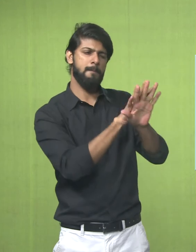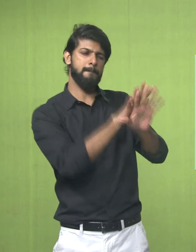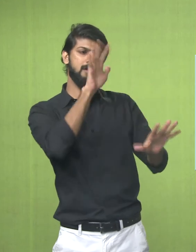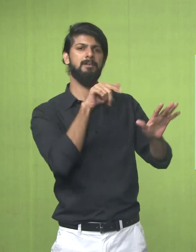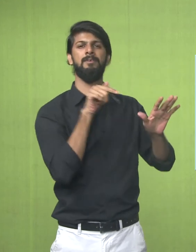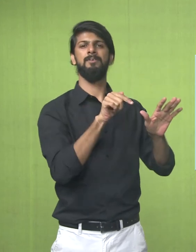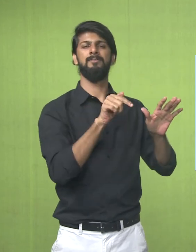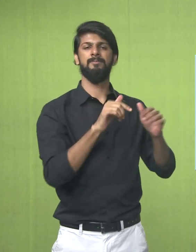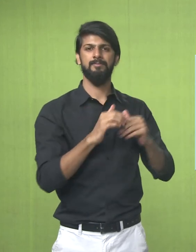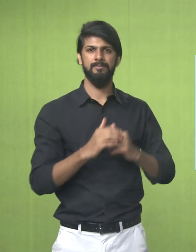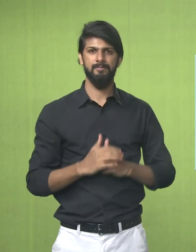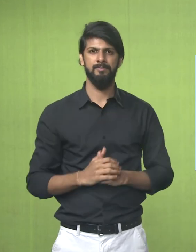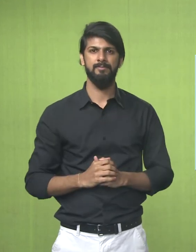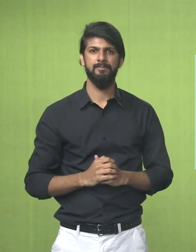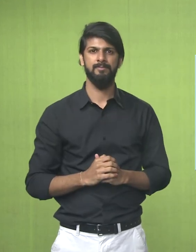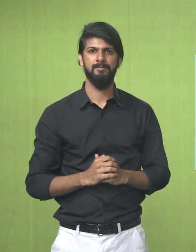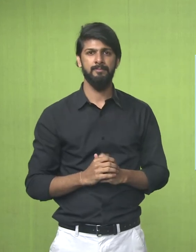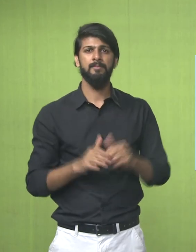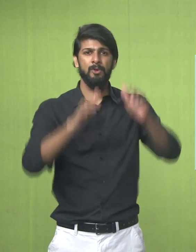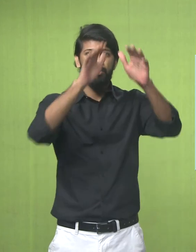Even though The painting Is a little Abstract